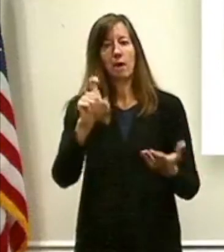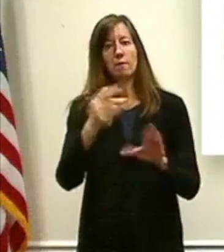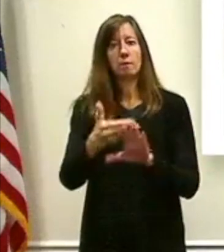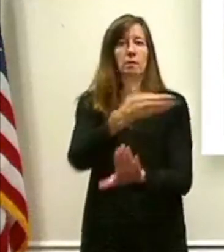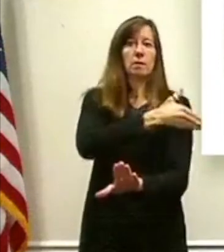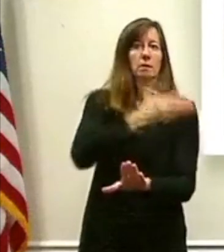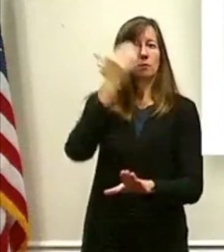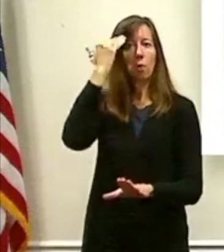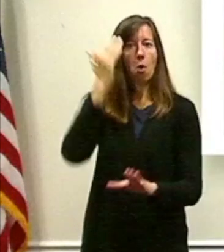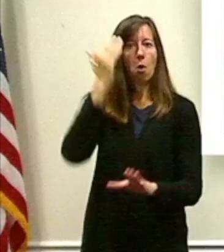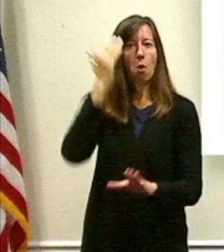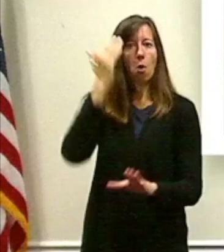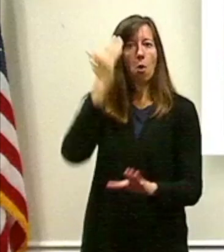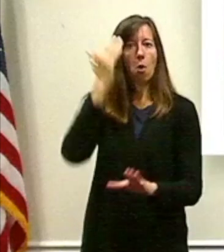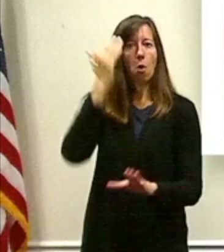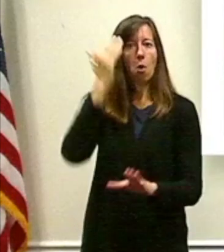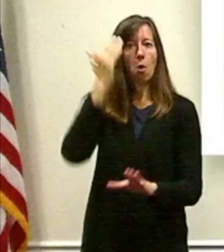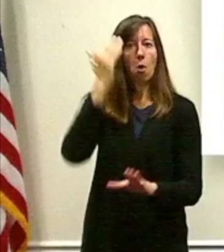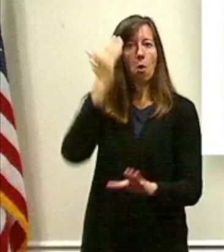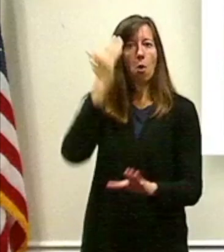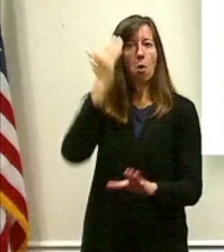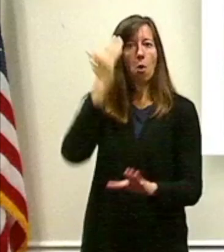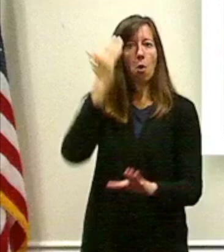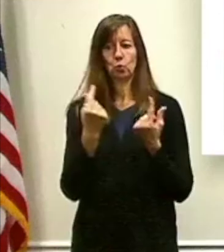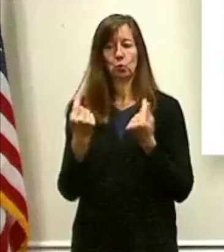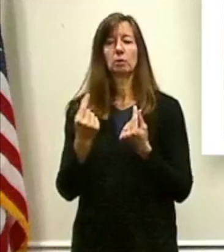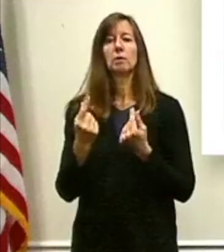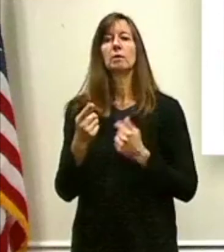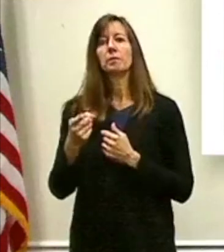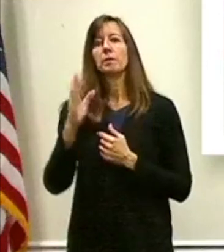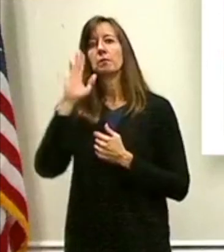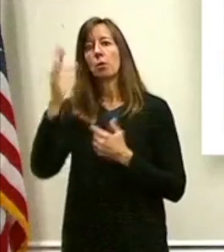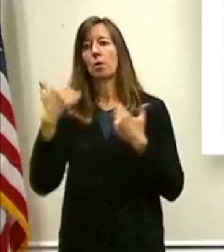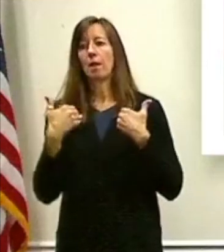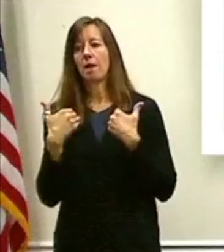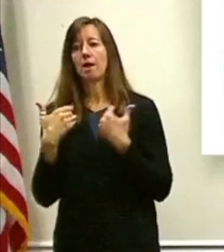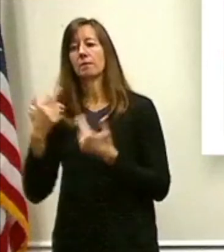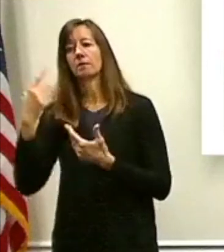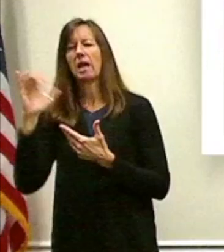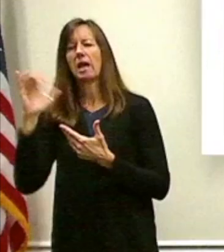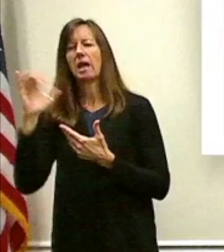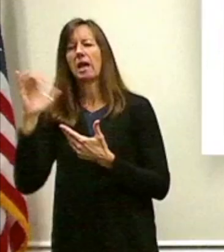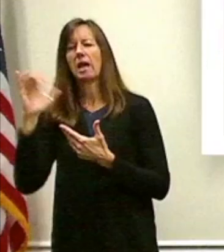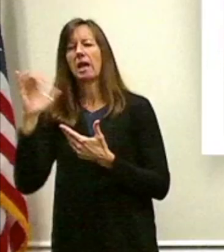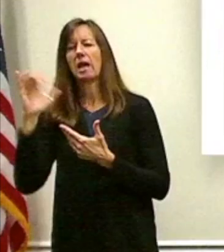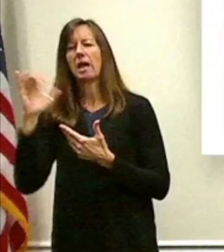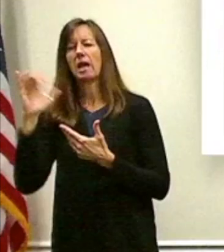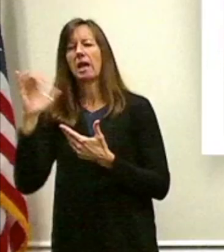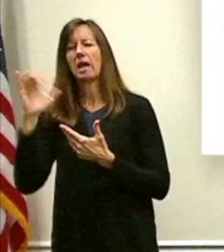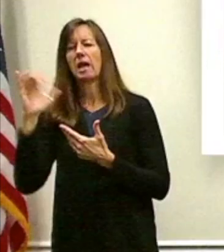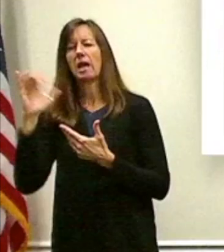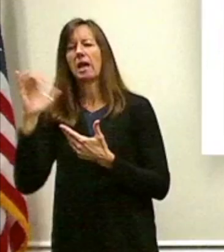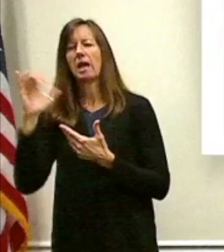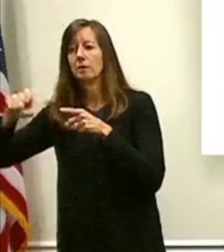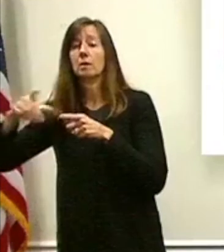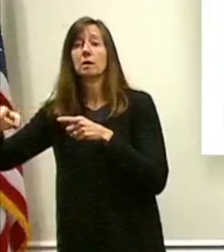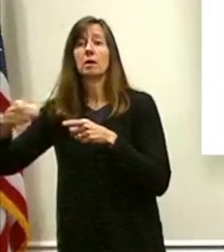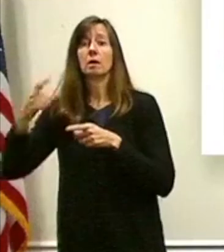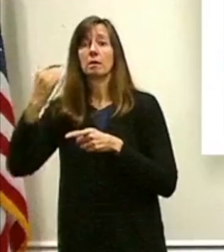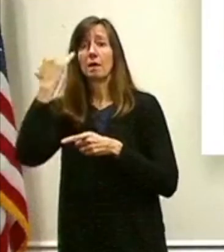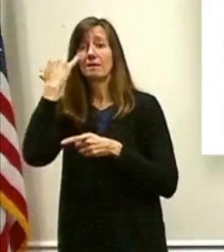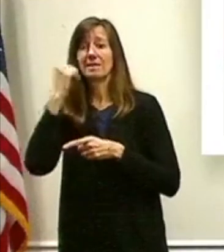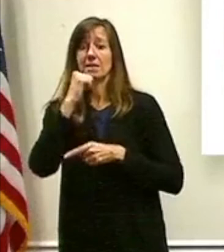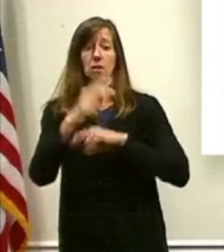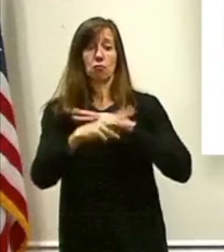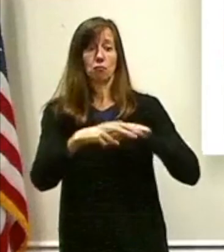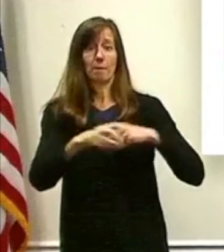could dispatch in the case of mental health concerns through our helpline, we do this every day, the mobile intervention team, when it's not a criminal activity, but